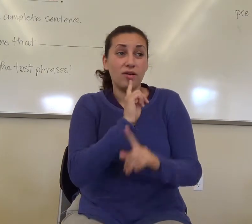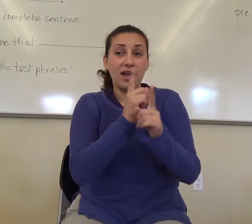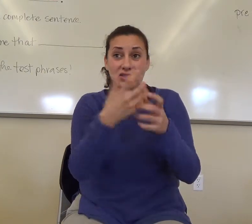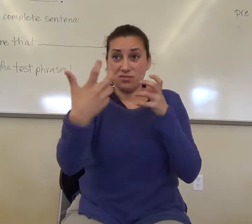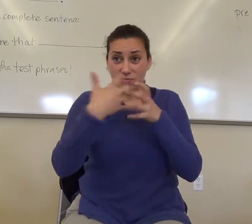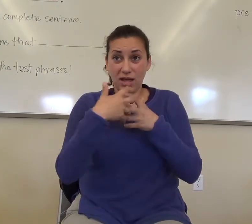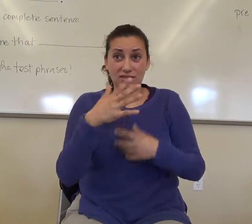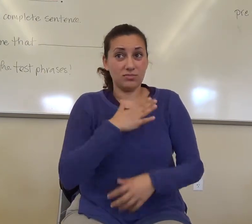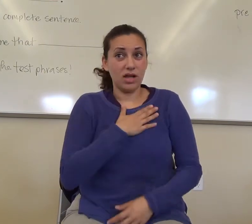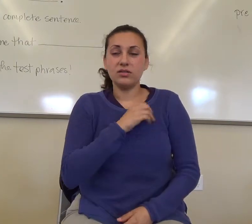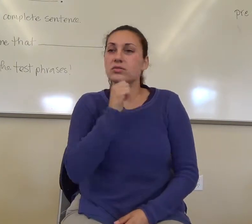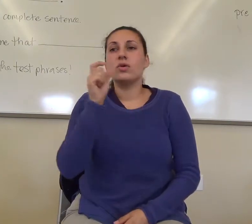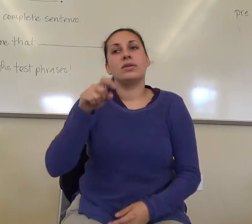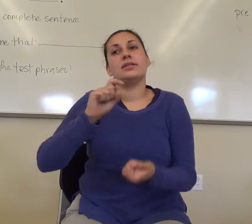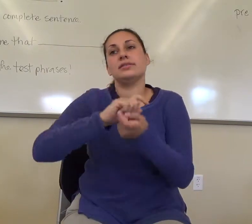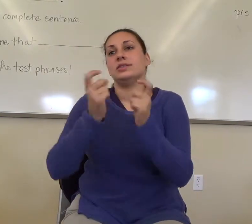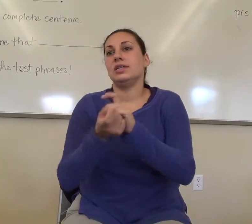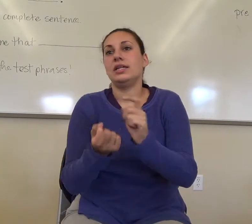is a thing.